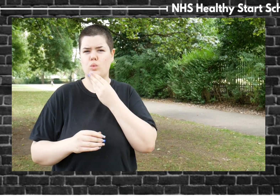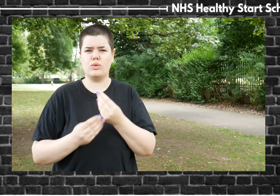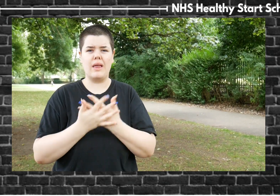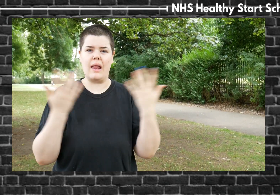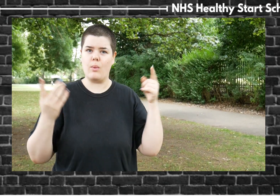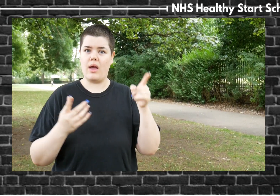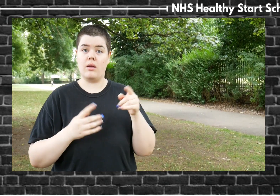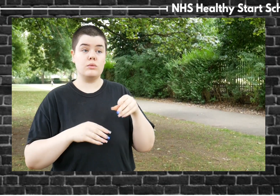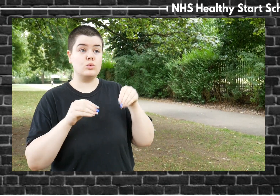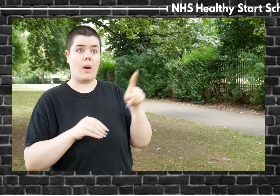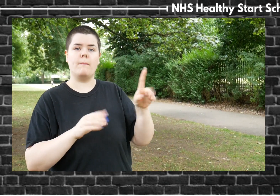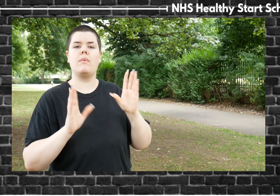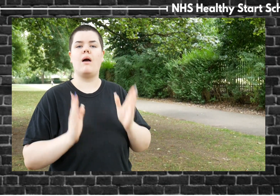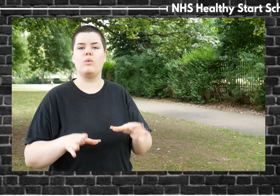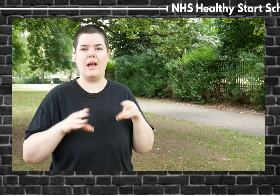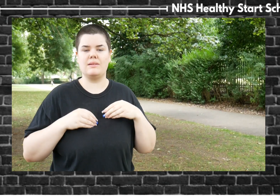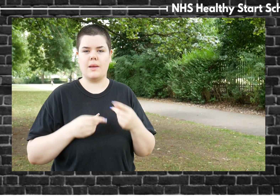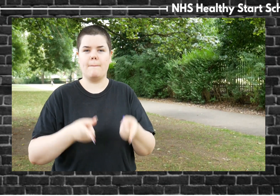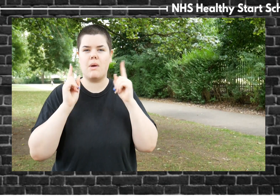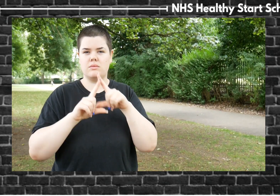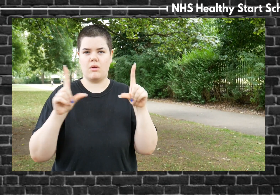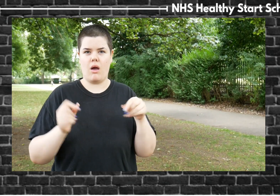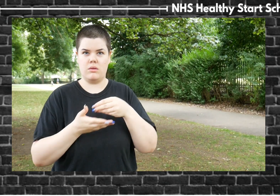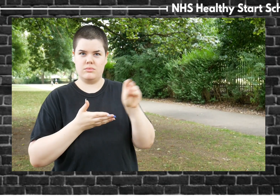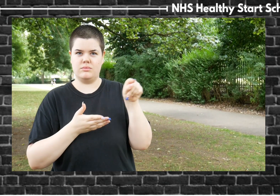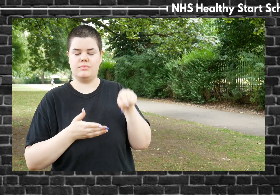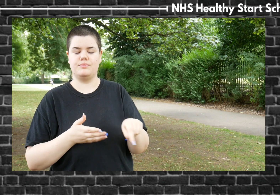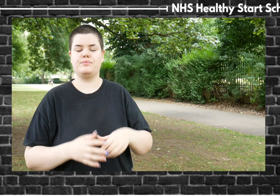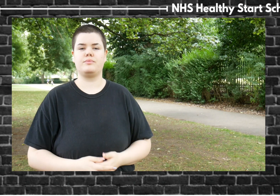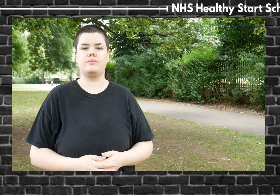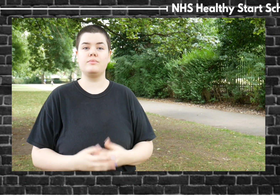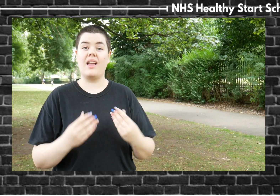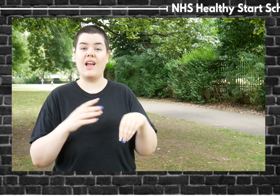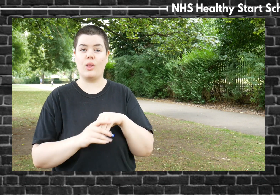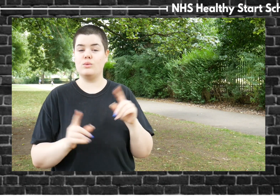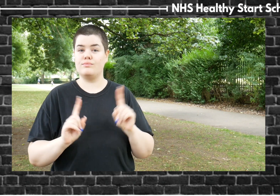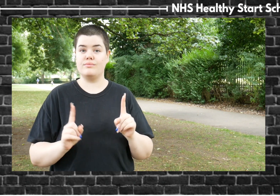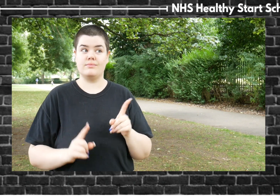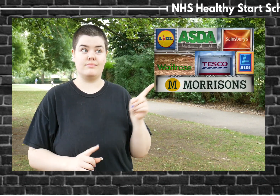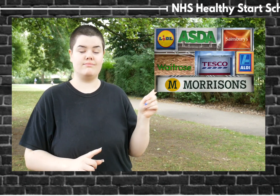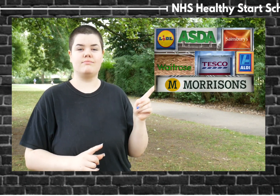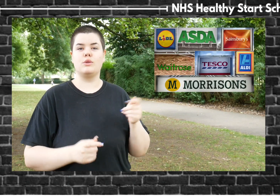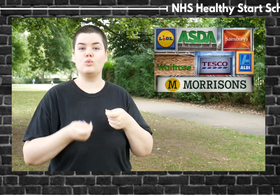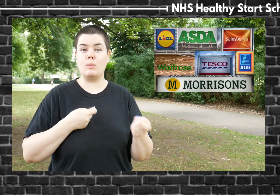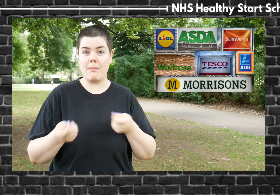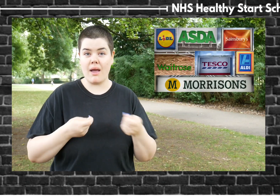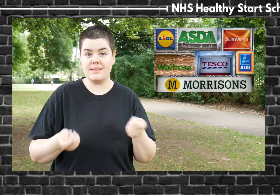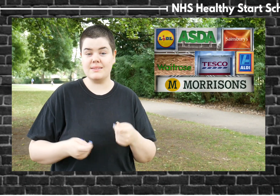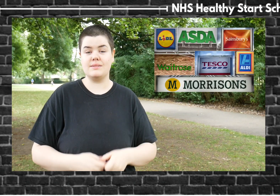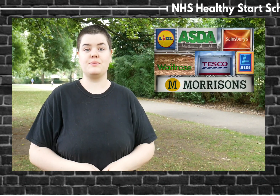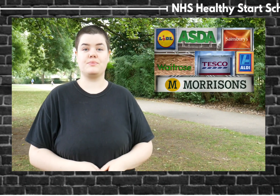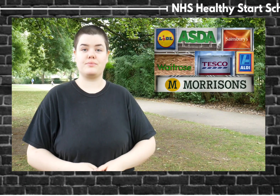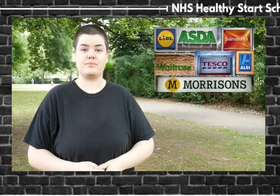Prepaid cards can be used anywhere that accepts MasterCard payments. This includes places like